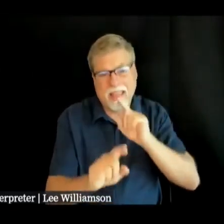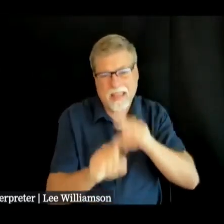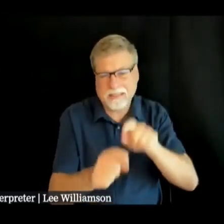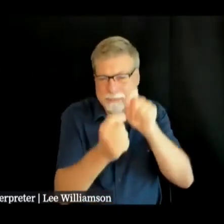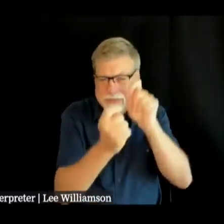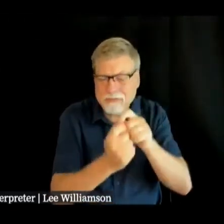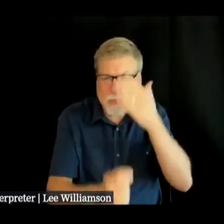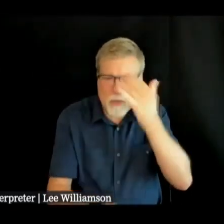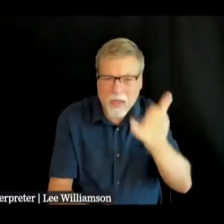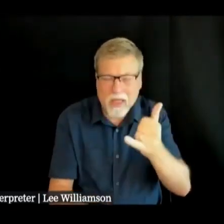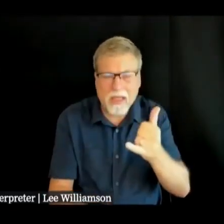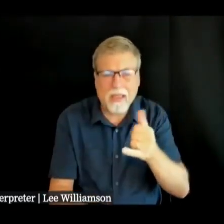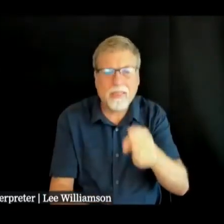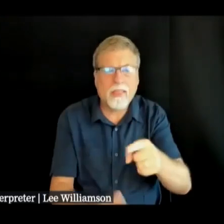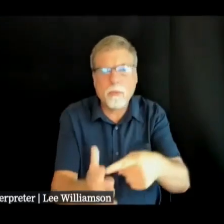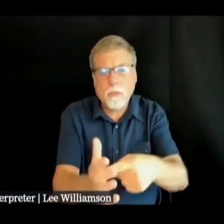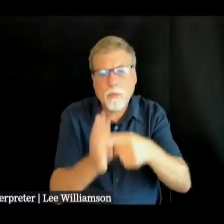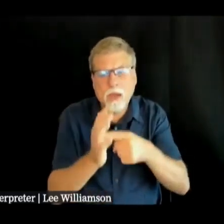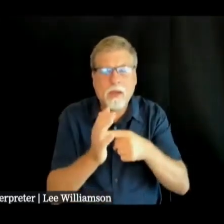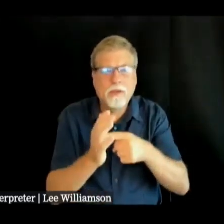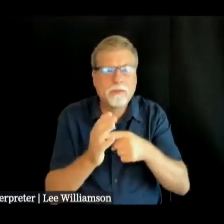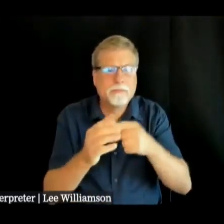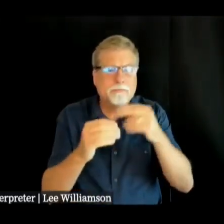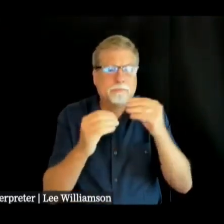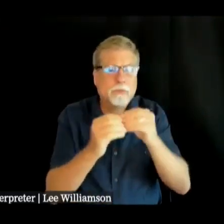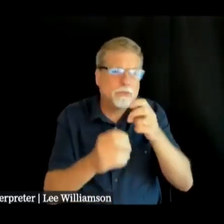they've implemented the regulations they have